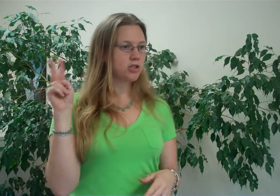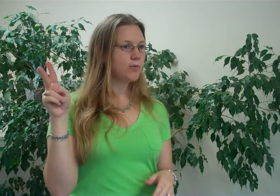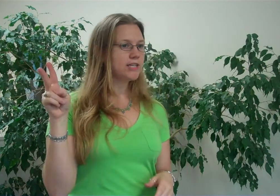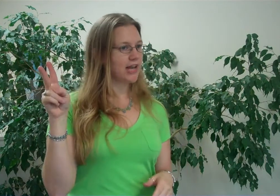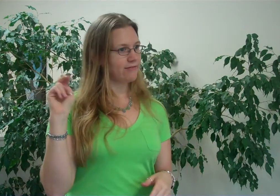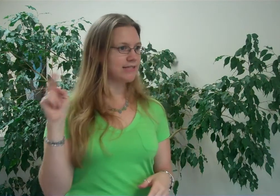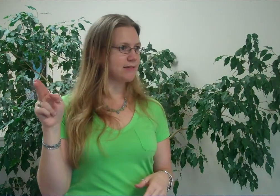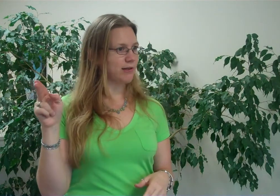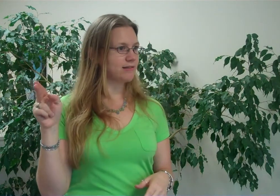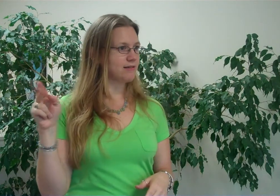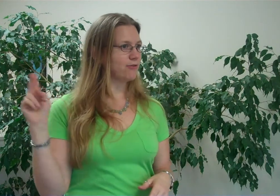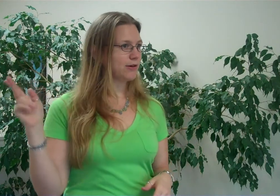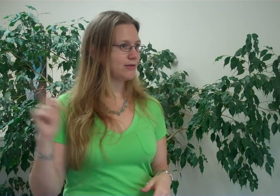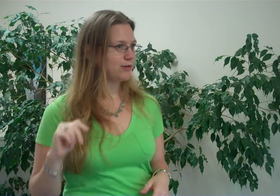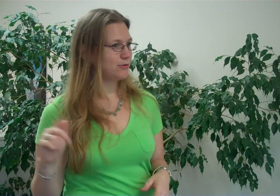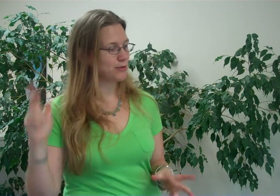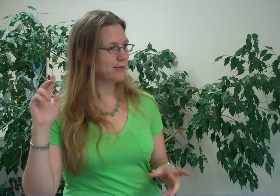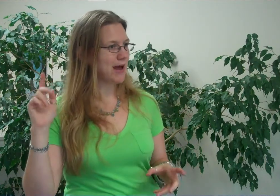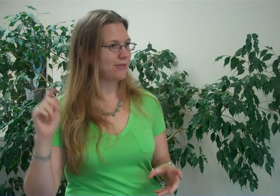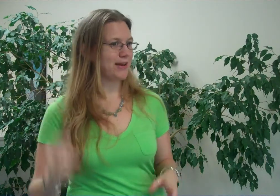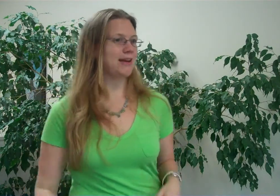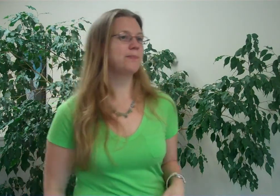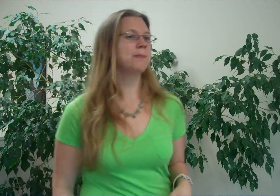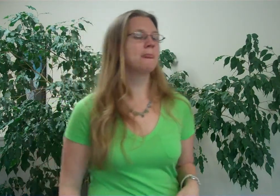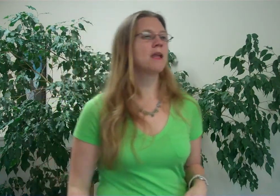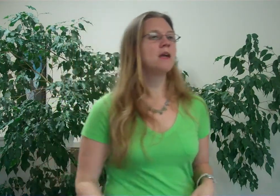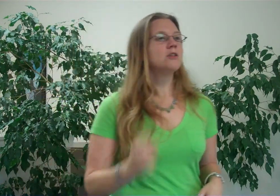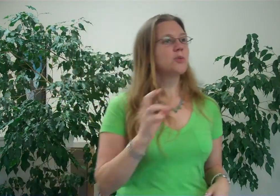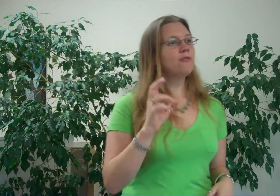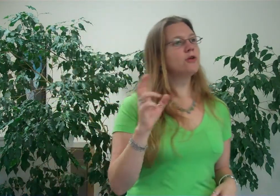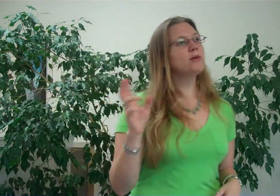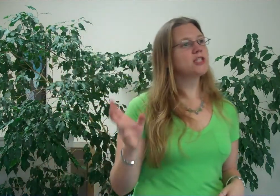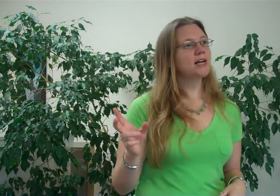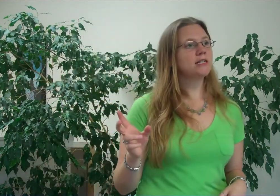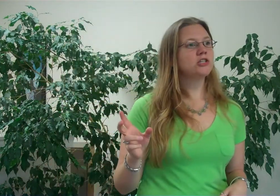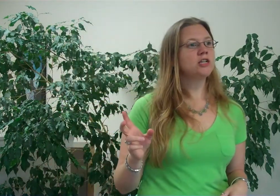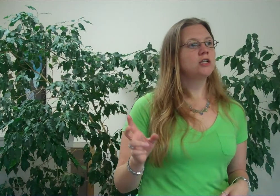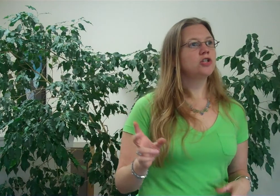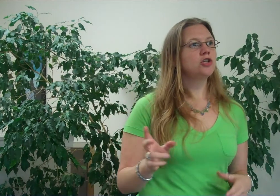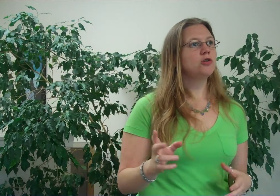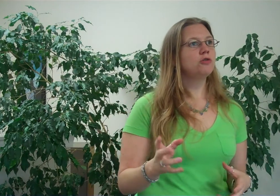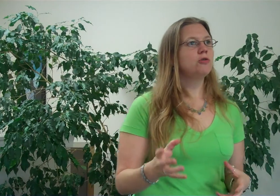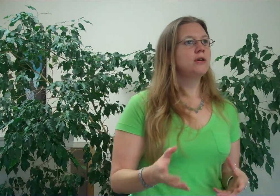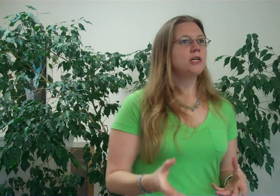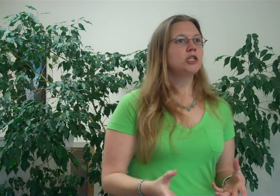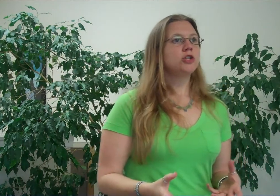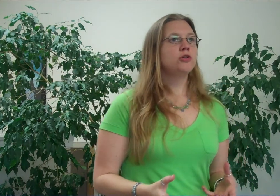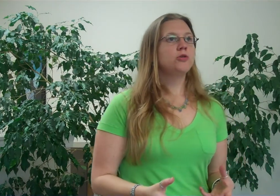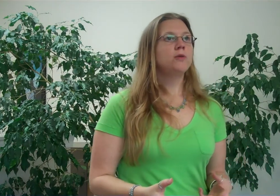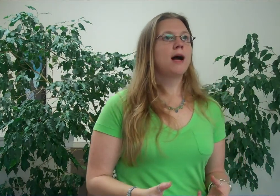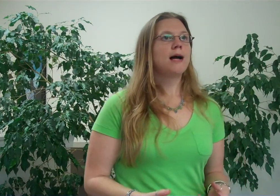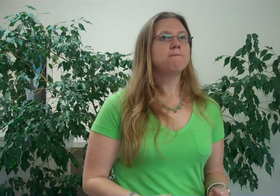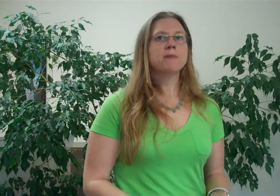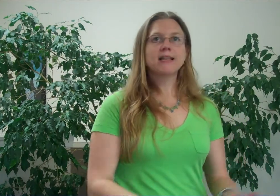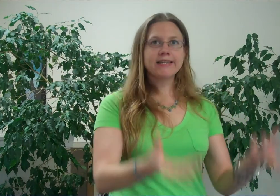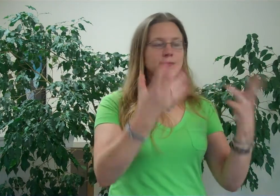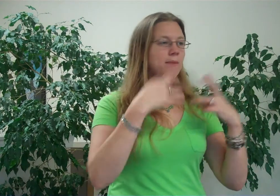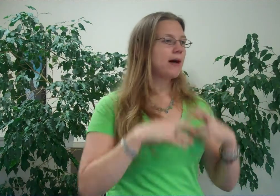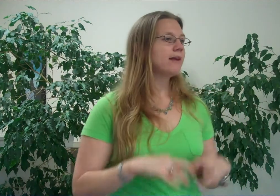two weeks shy of six months, for those of you doing the math right now. 24-week challenge to cleanse my body of